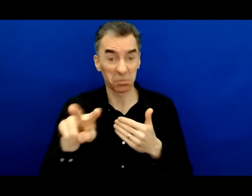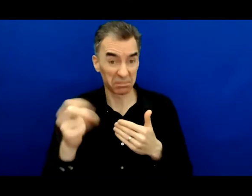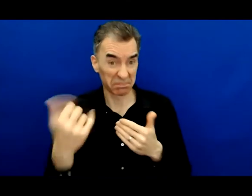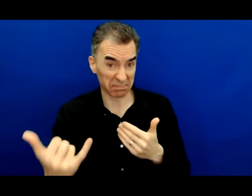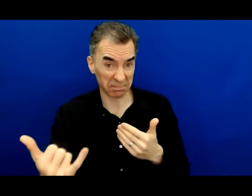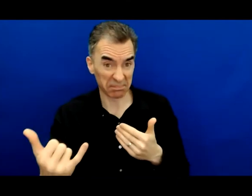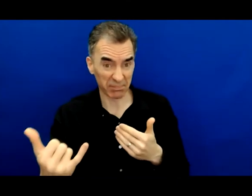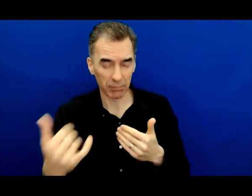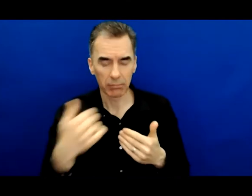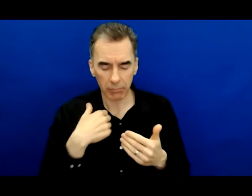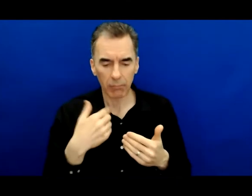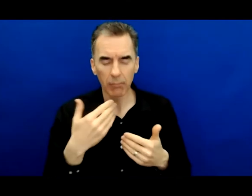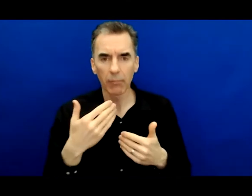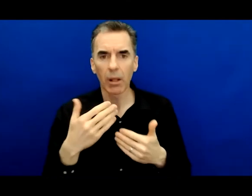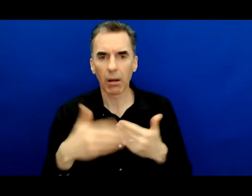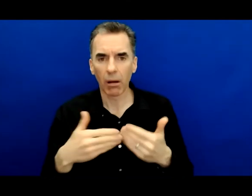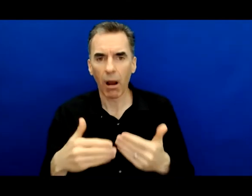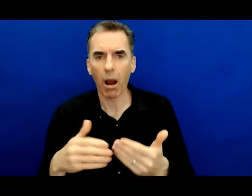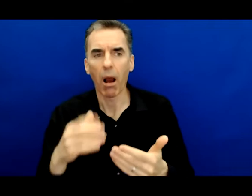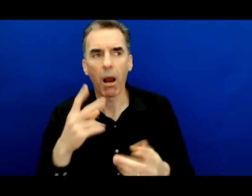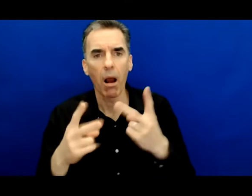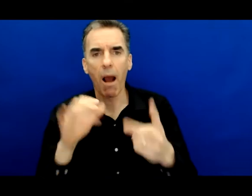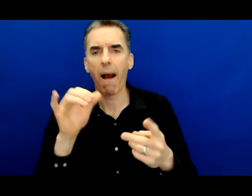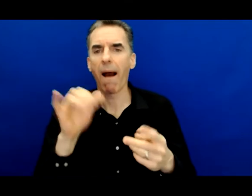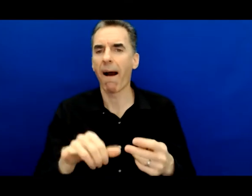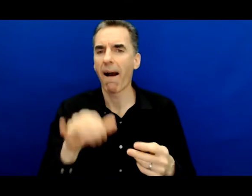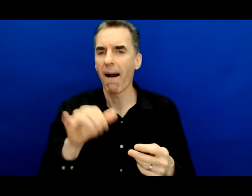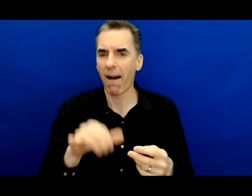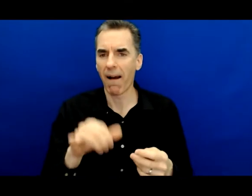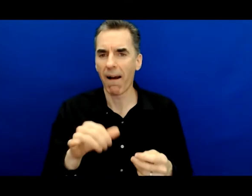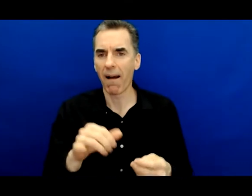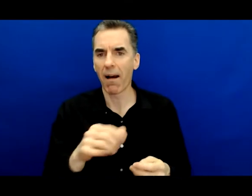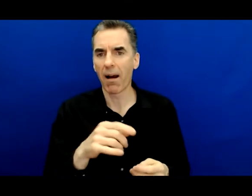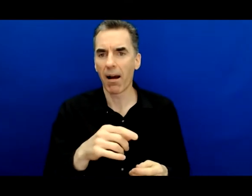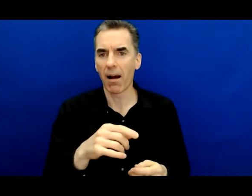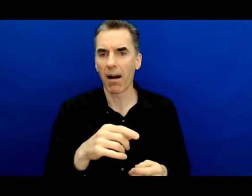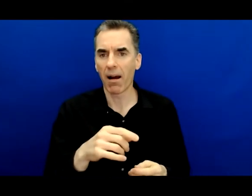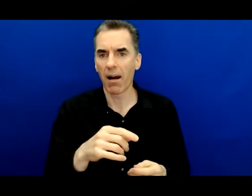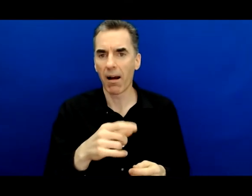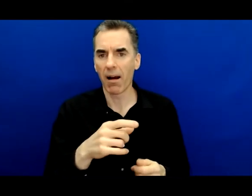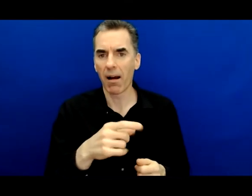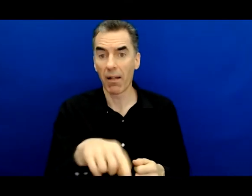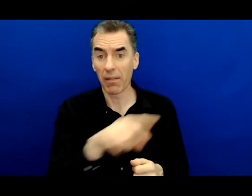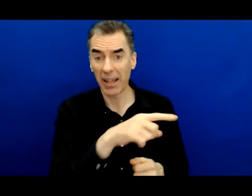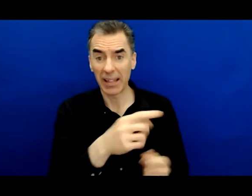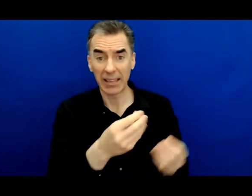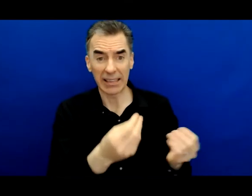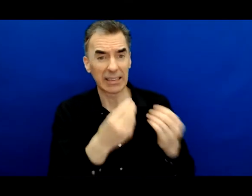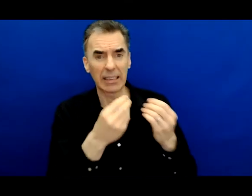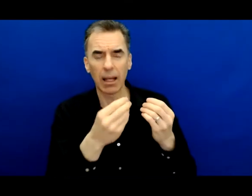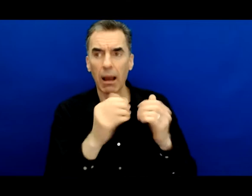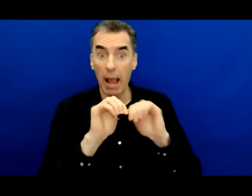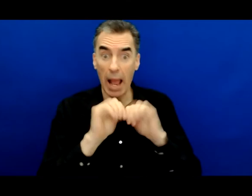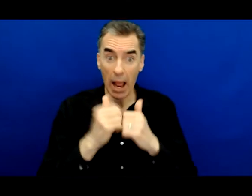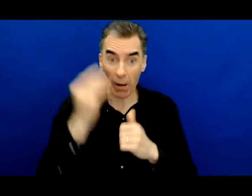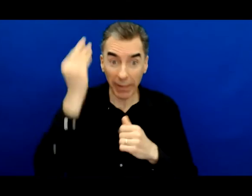understand that the liberal arts cliche about teaching you how to think is actually shorthand for something that's much deeper and much